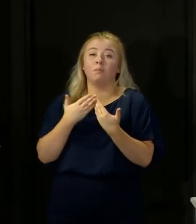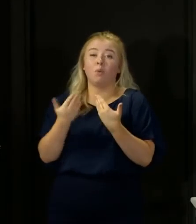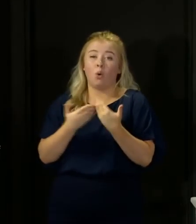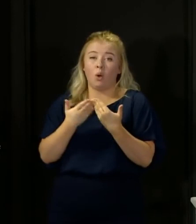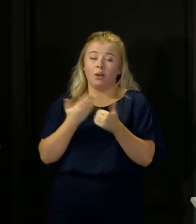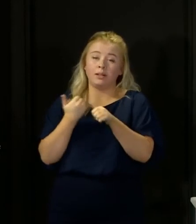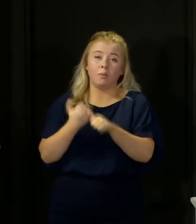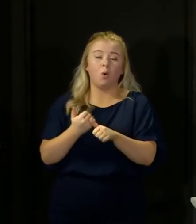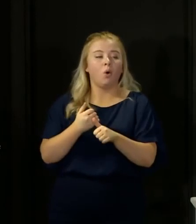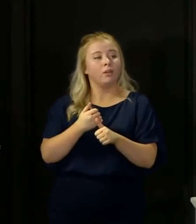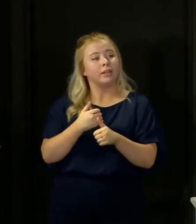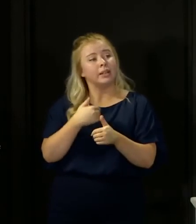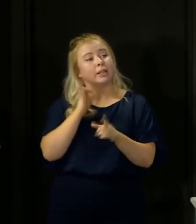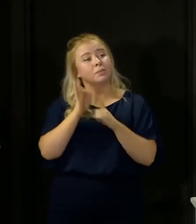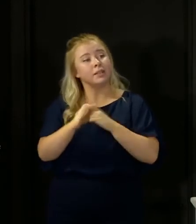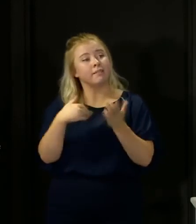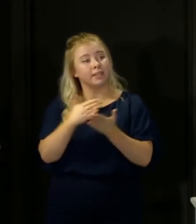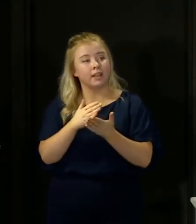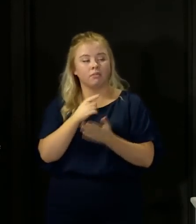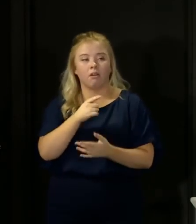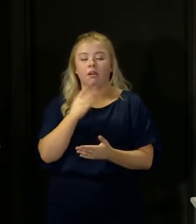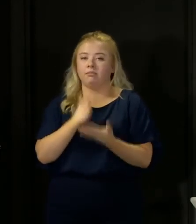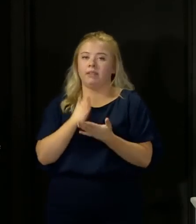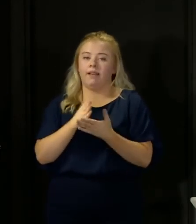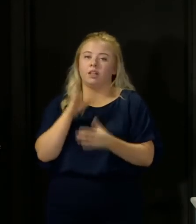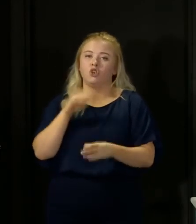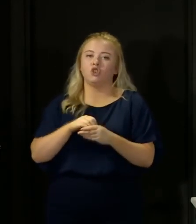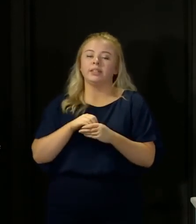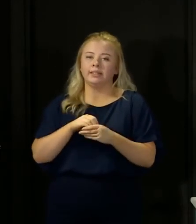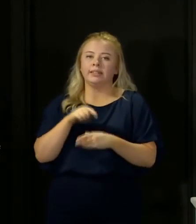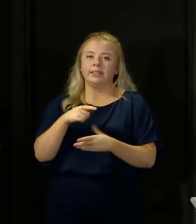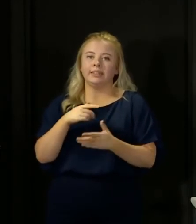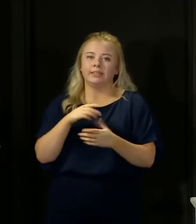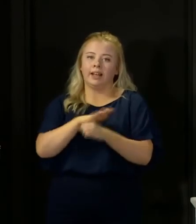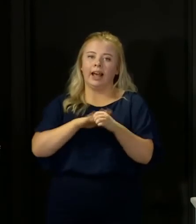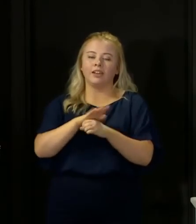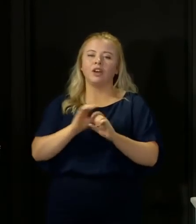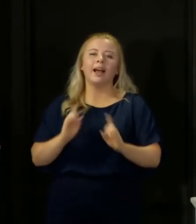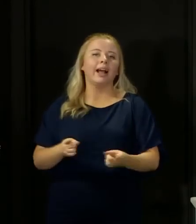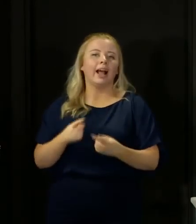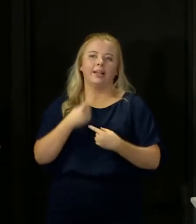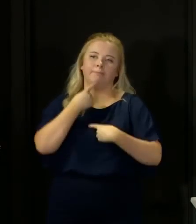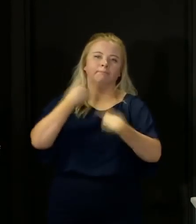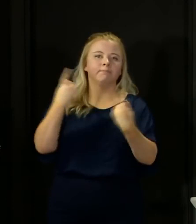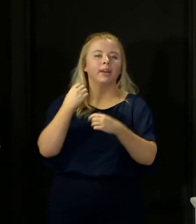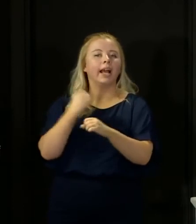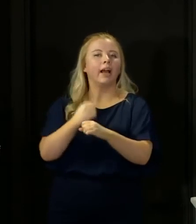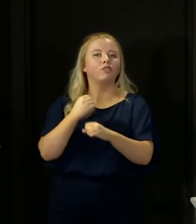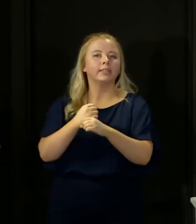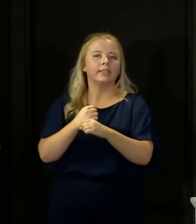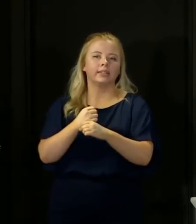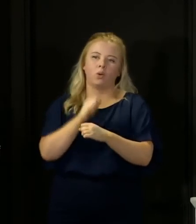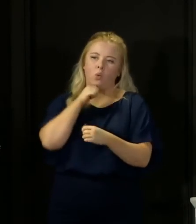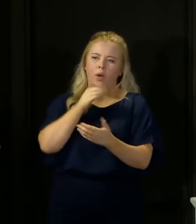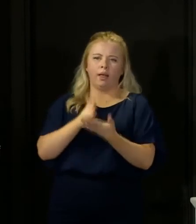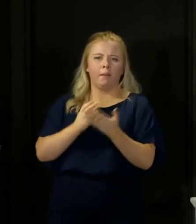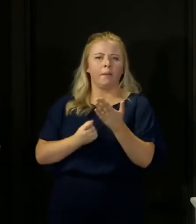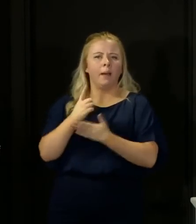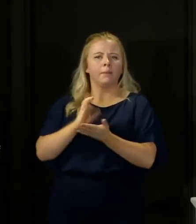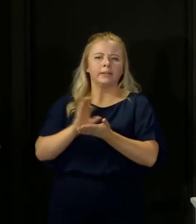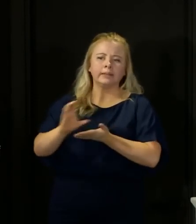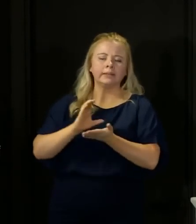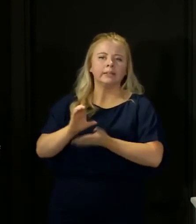longer and the sector that you talked about there is definitely in that category. So I'm not able to stand here and give guarantees or specific funding